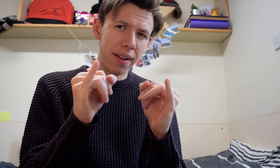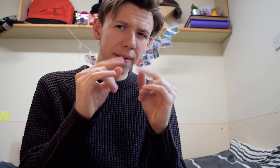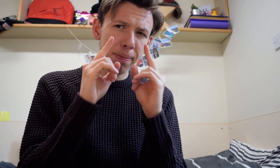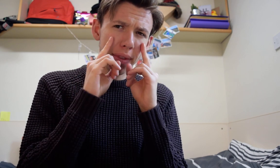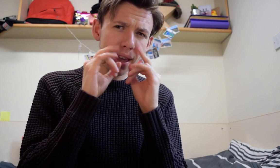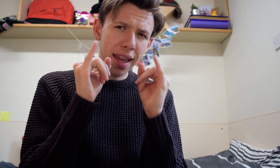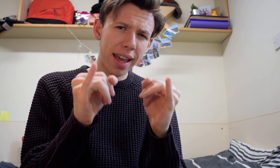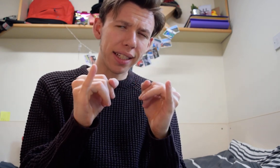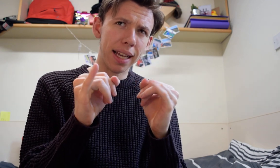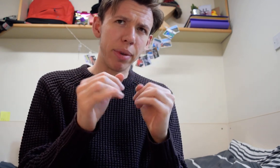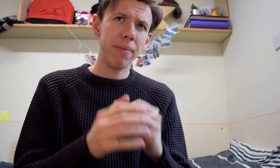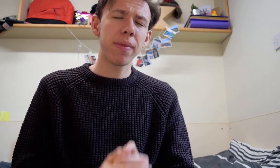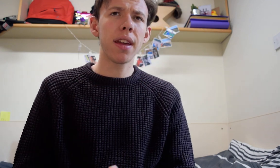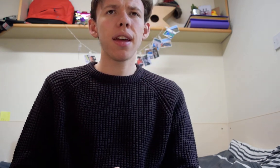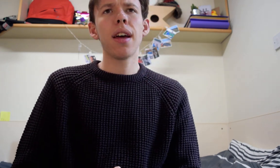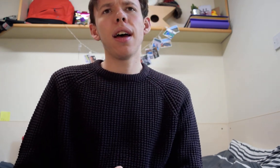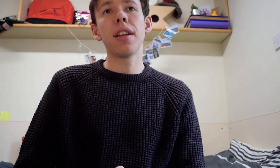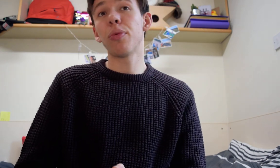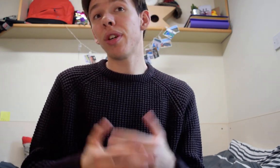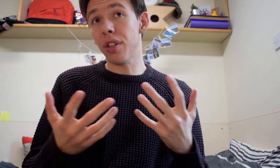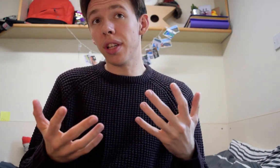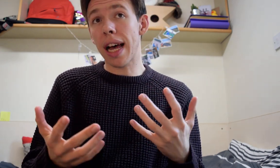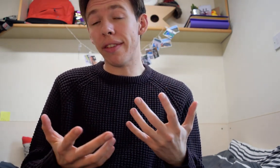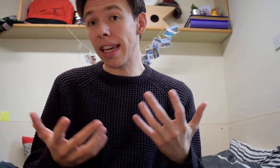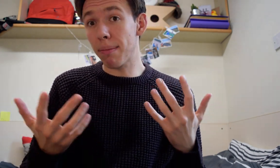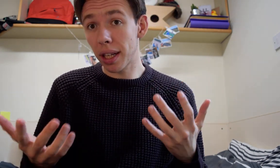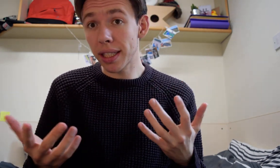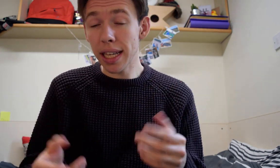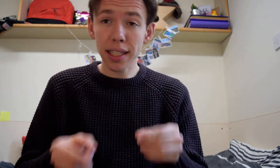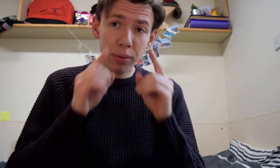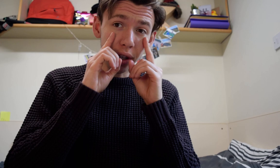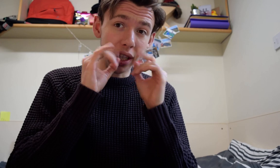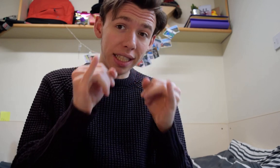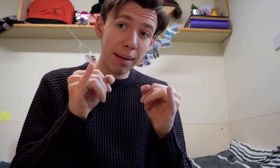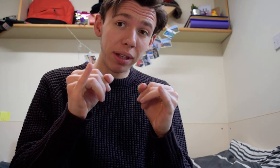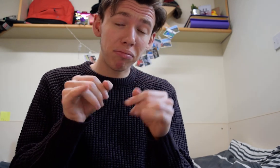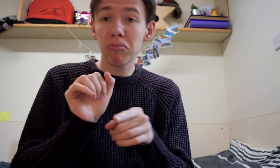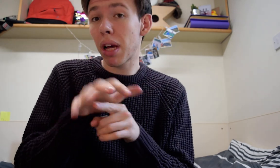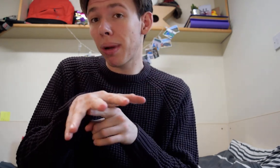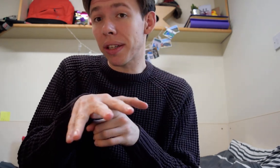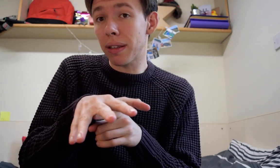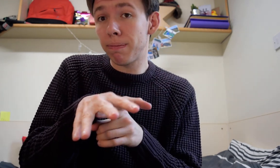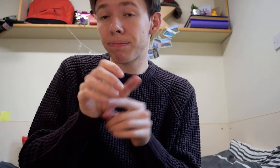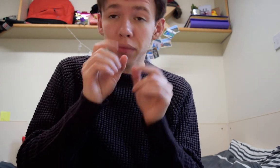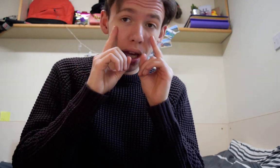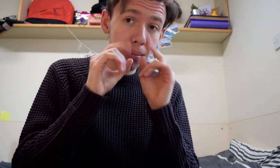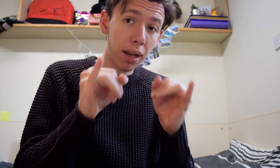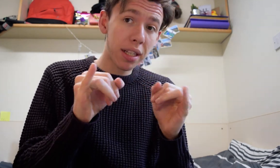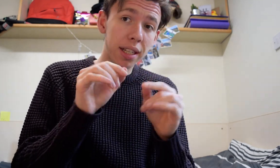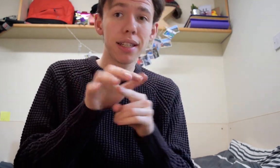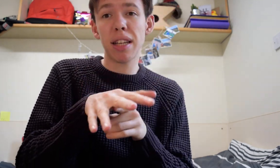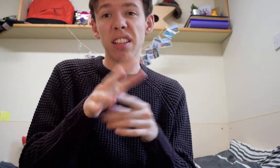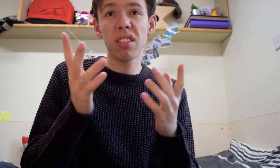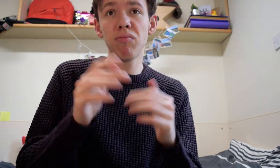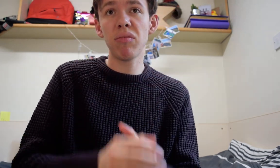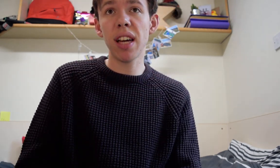examine so we could have a blood test we could examine our blood blood test yeah